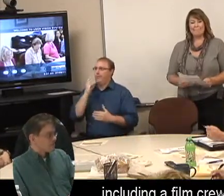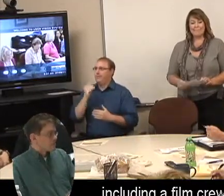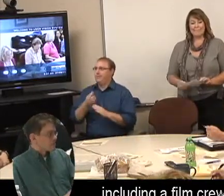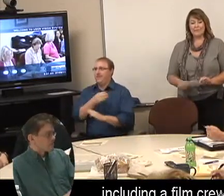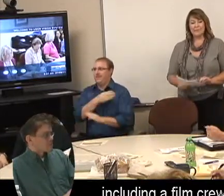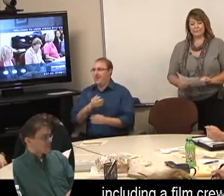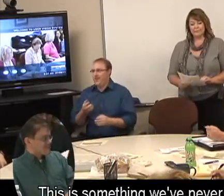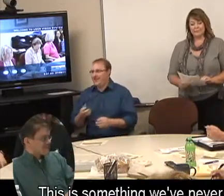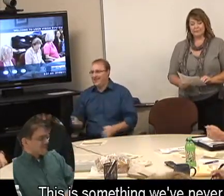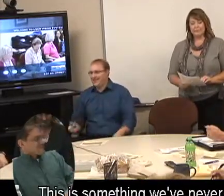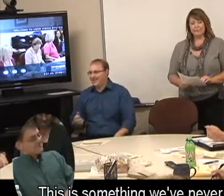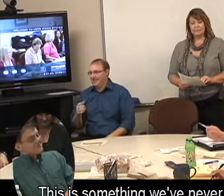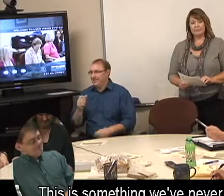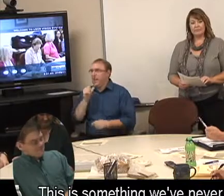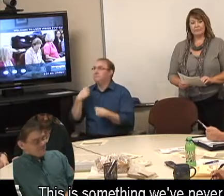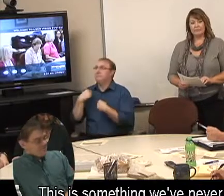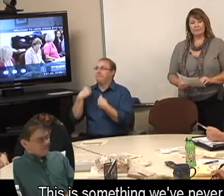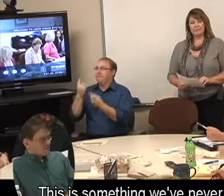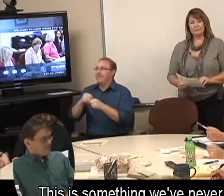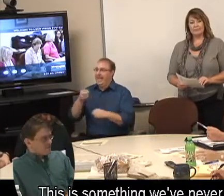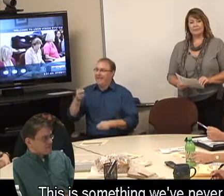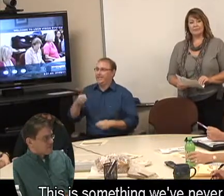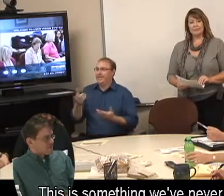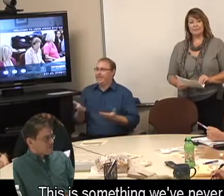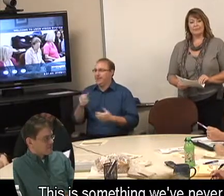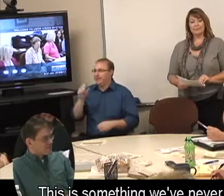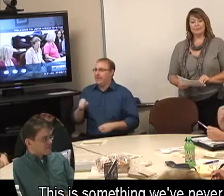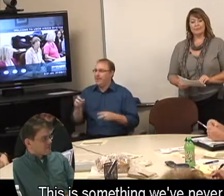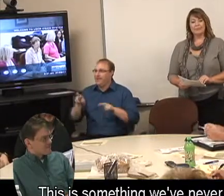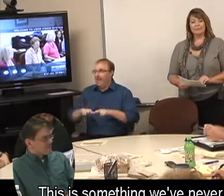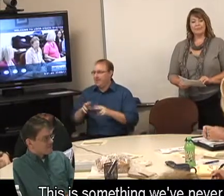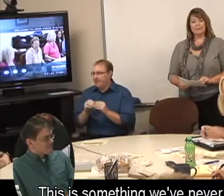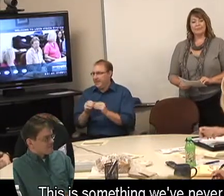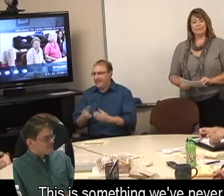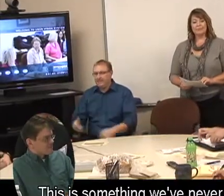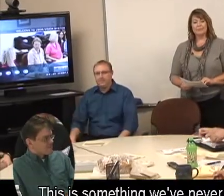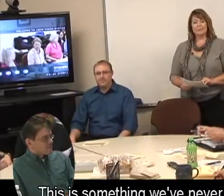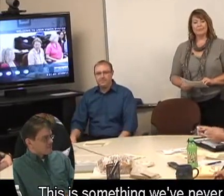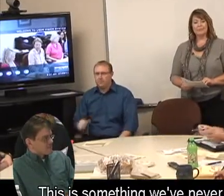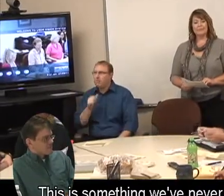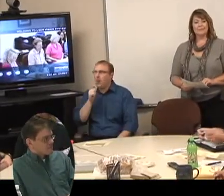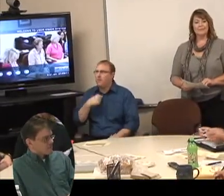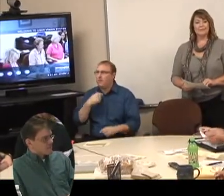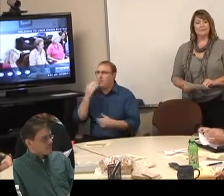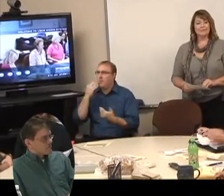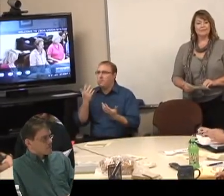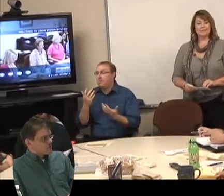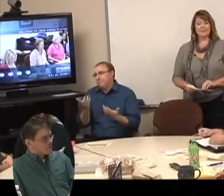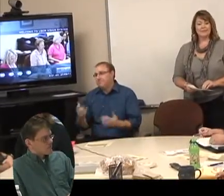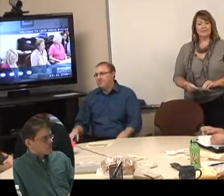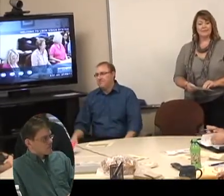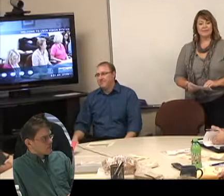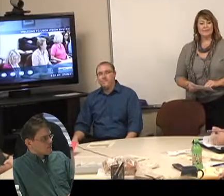in the history of South Valley District, as far as I know. So,